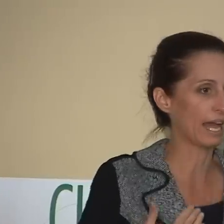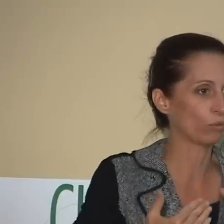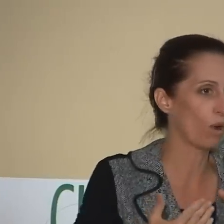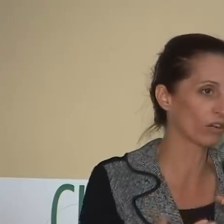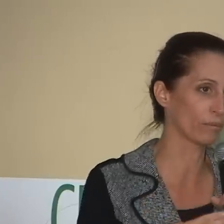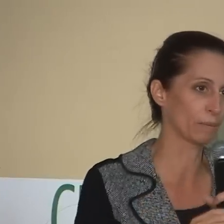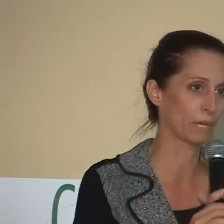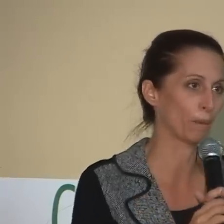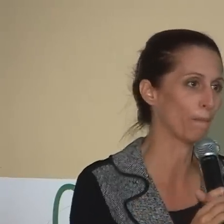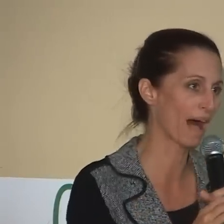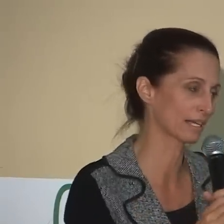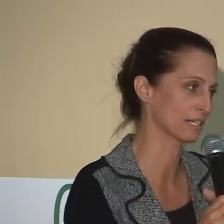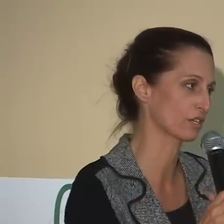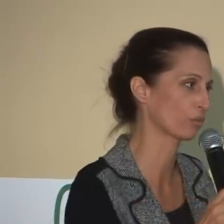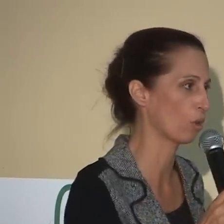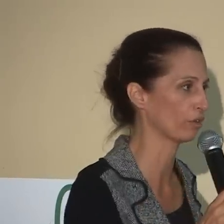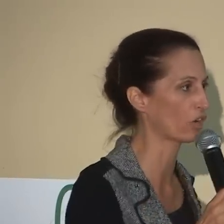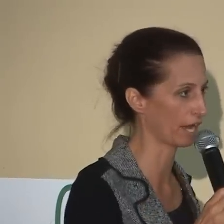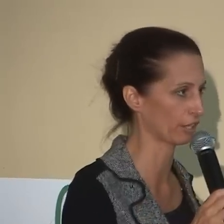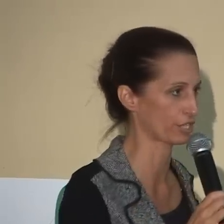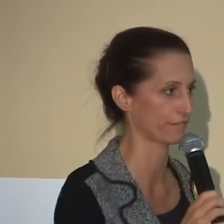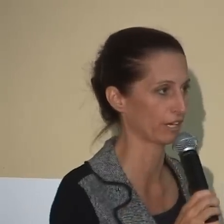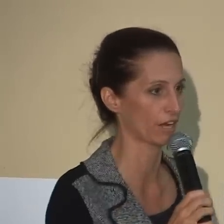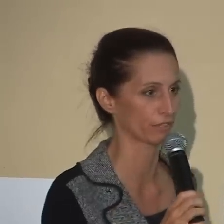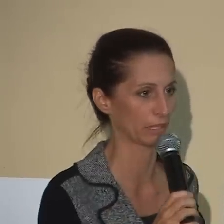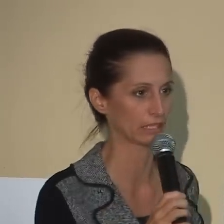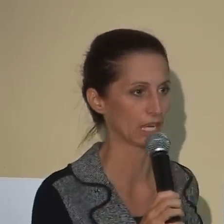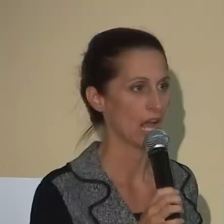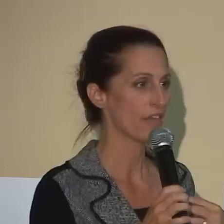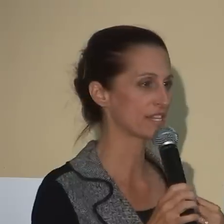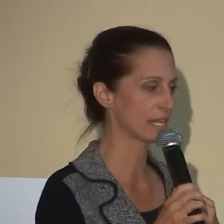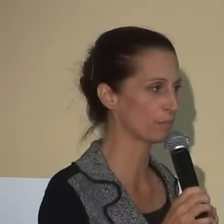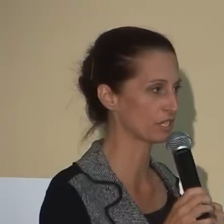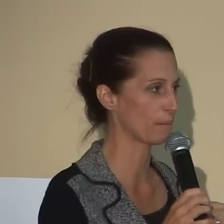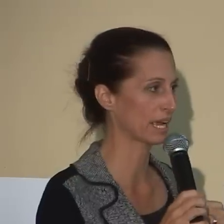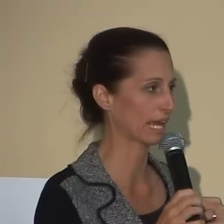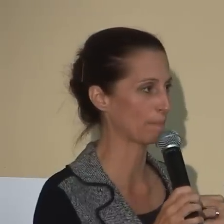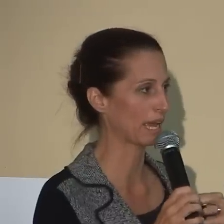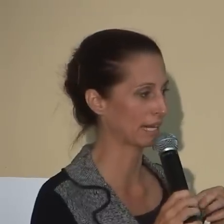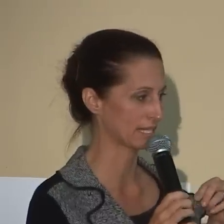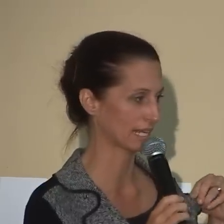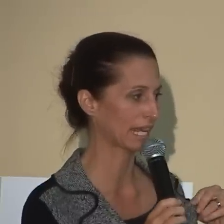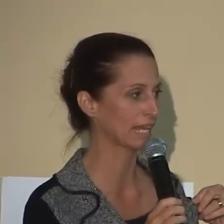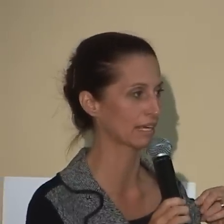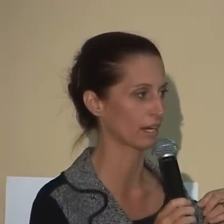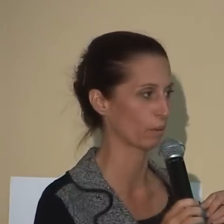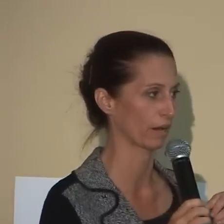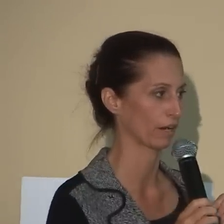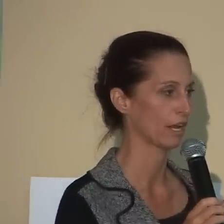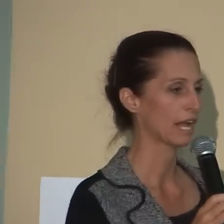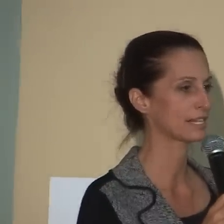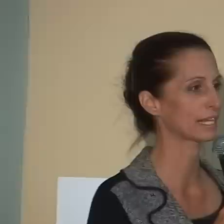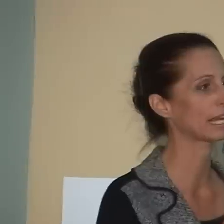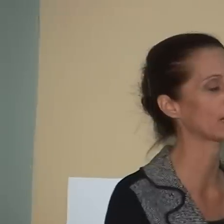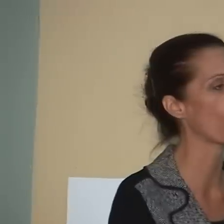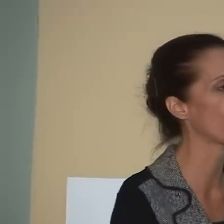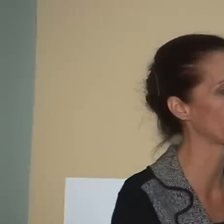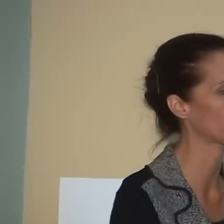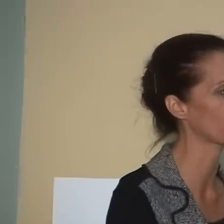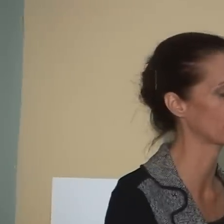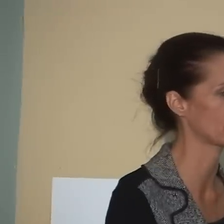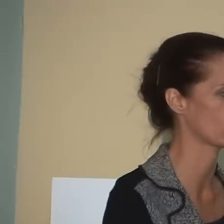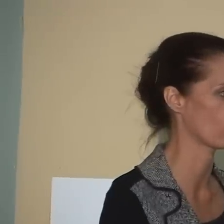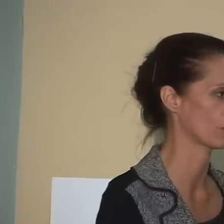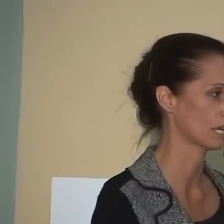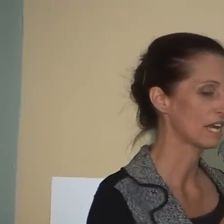and welcome the people back into the role of guiding our civic government. The symbol to my campaign is a key that I wear. It's a key to